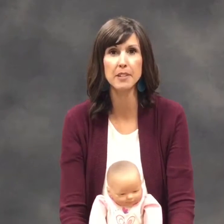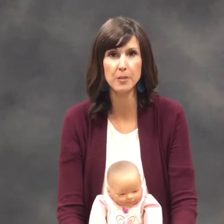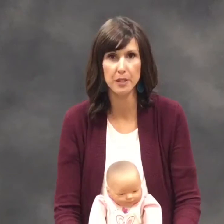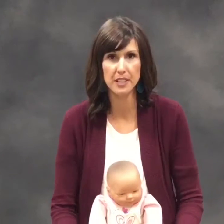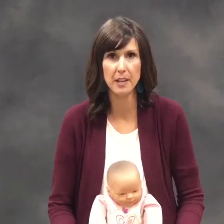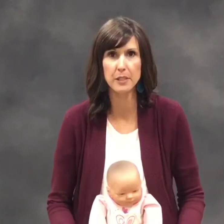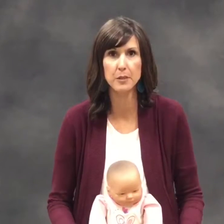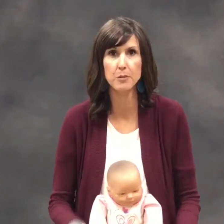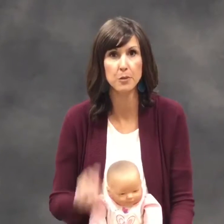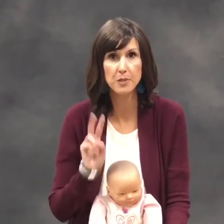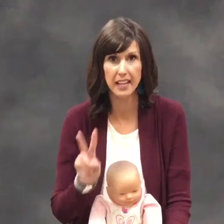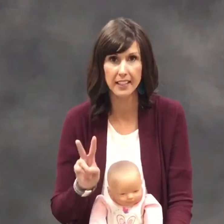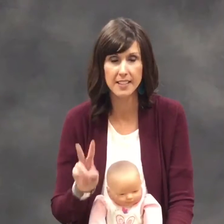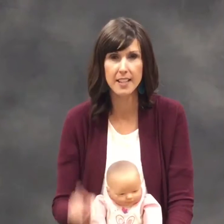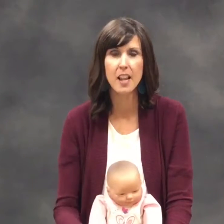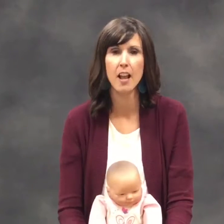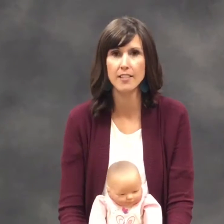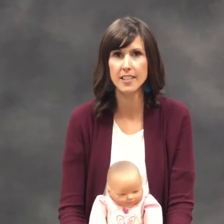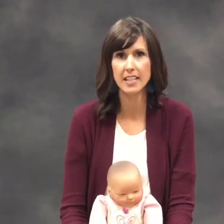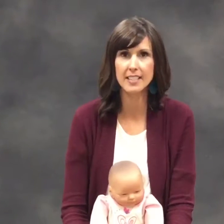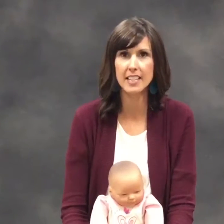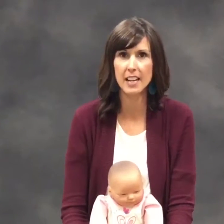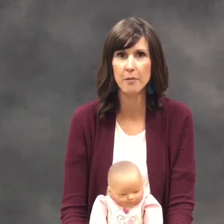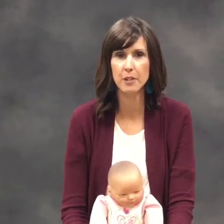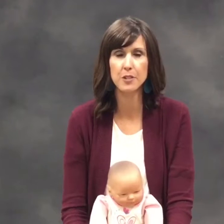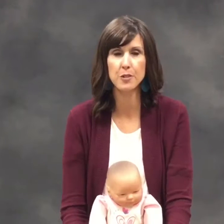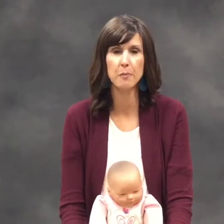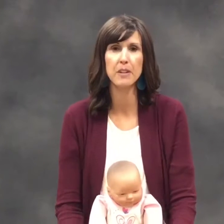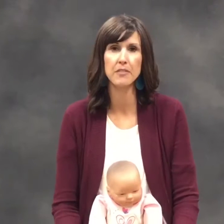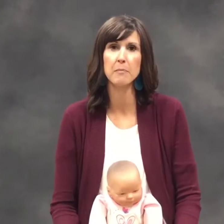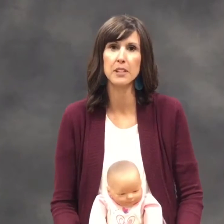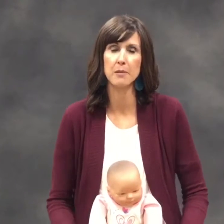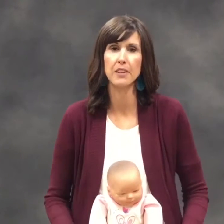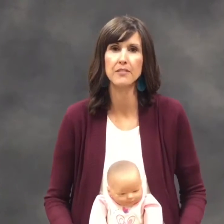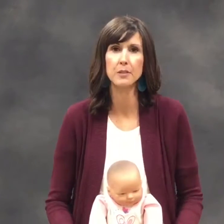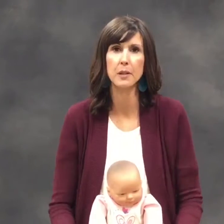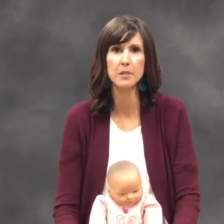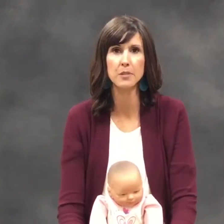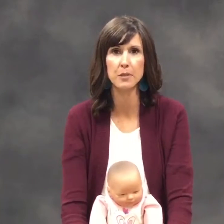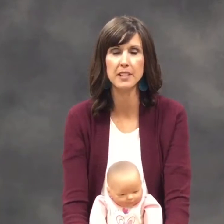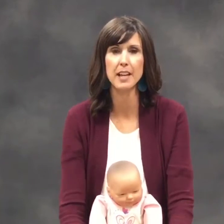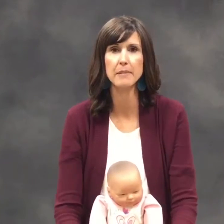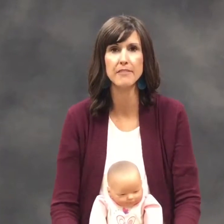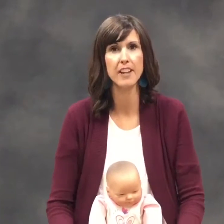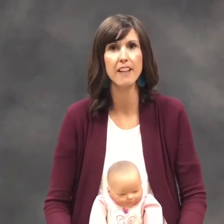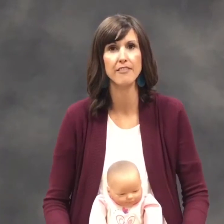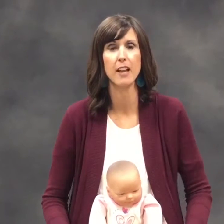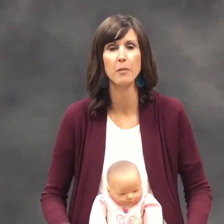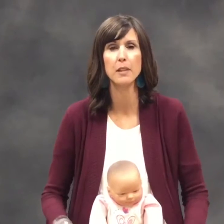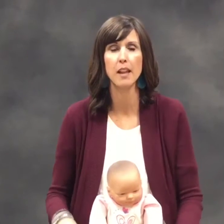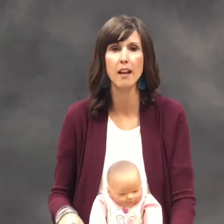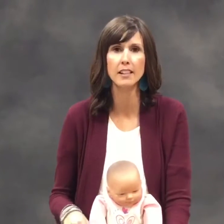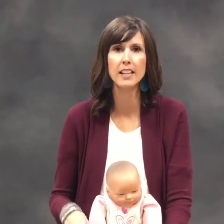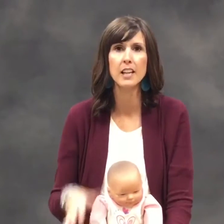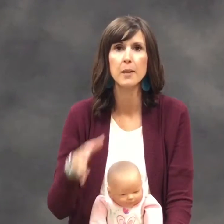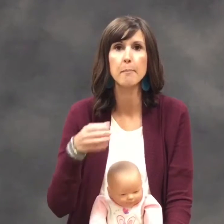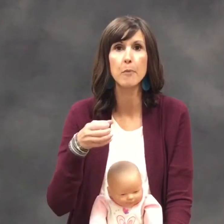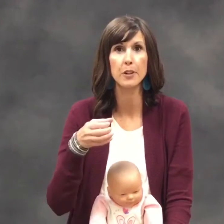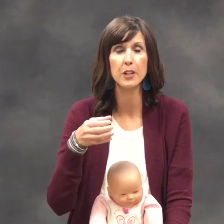Storytime we do two signs. Our signs today are ones you should be familiar with if you come to Storytime. If not, follow along. We're going to